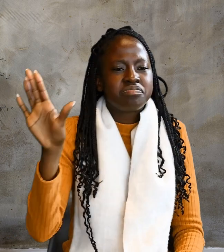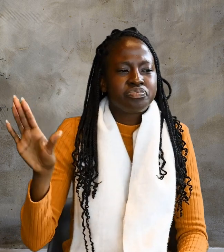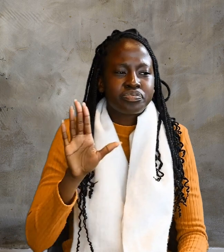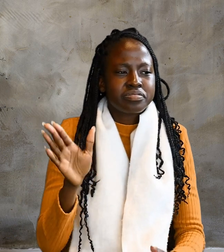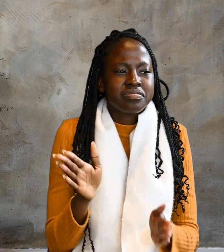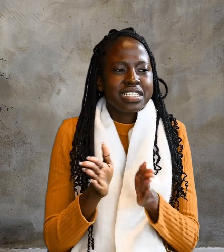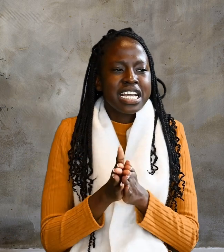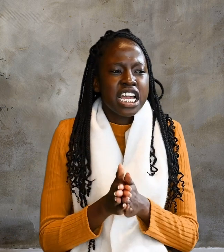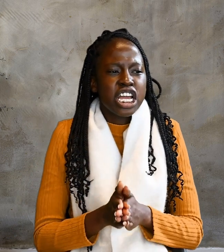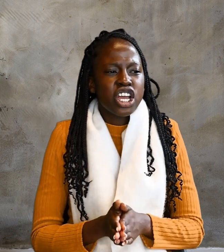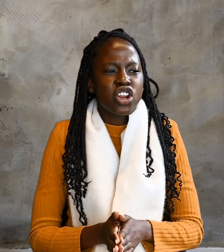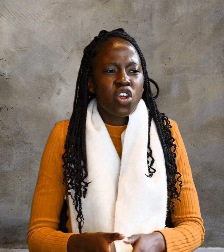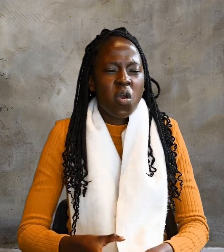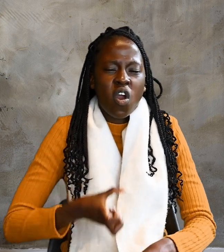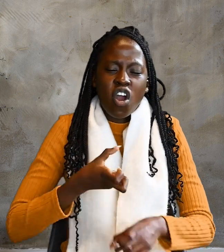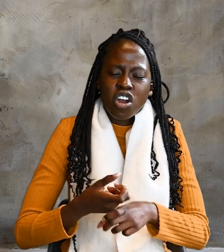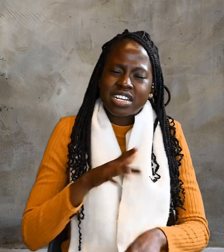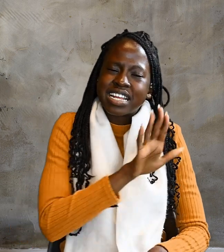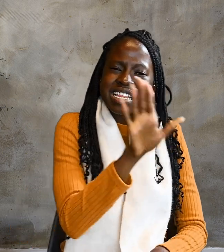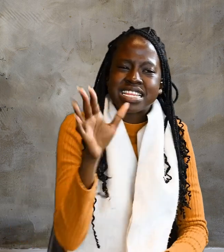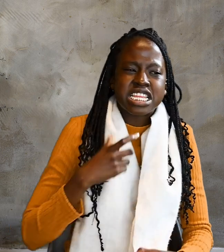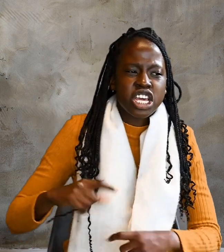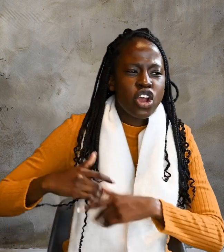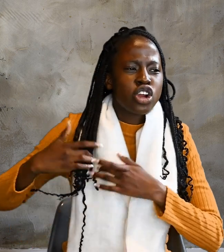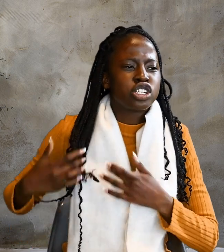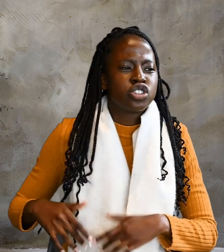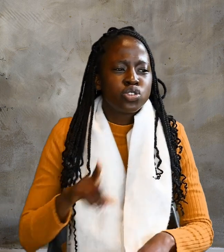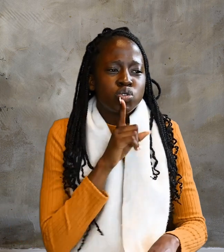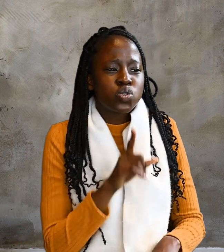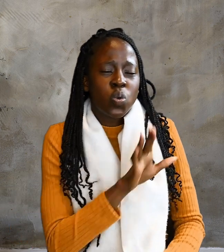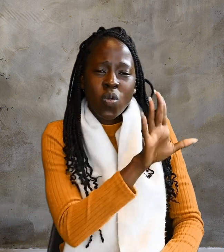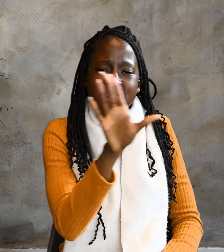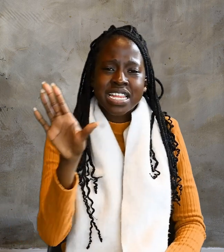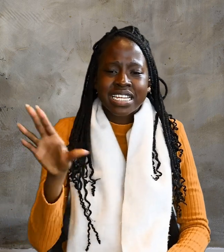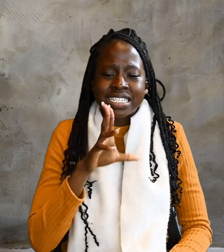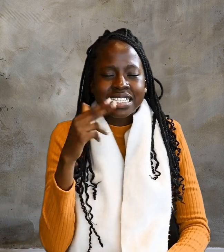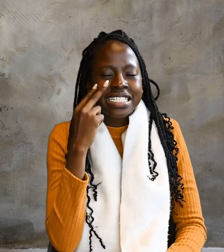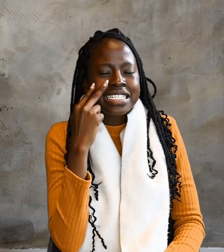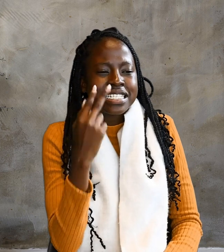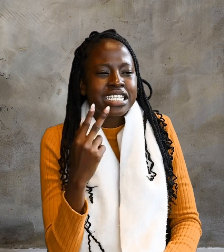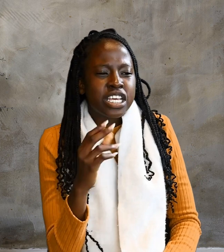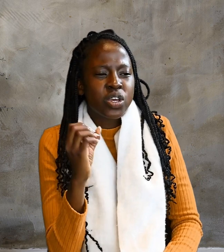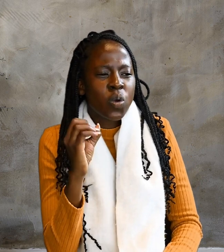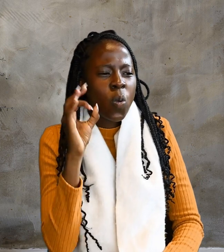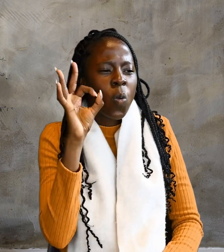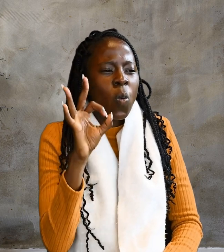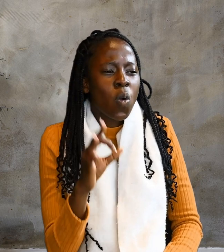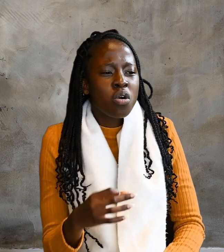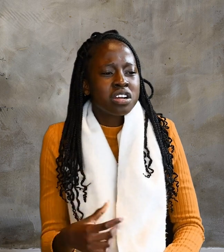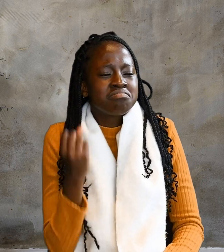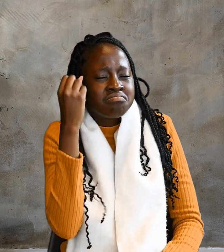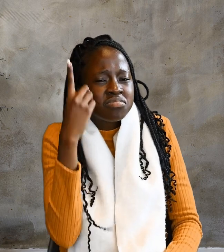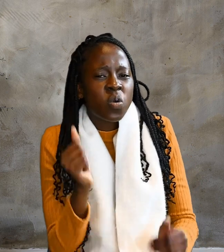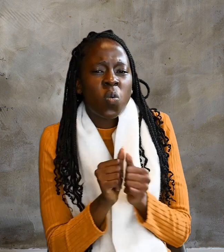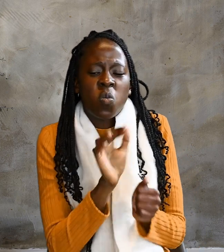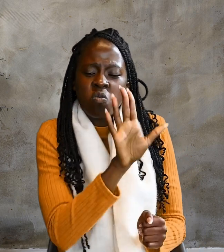hearts, so they can neither see with their eyes, nor understand with their hearts, nor turn,